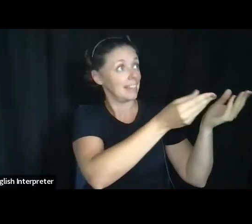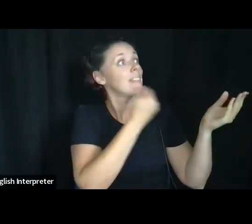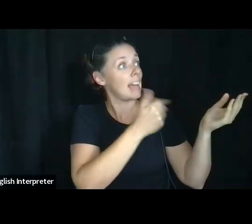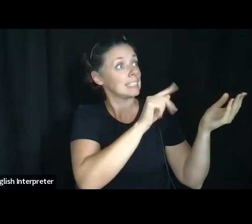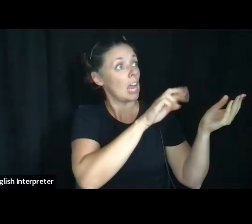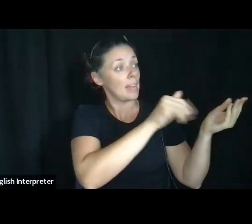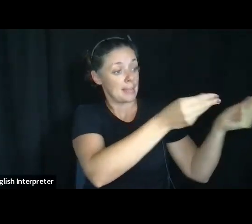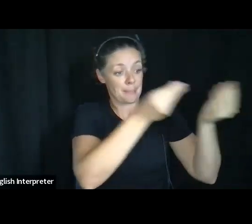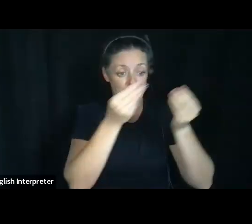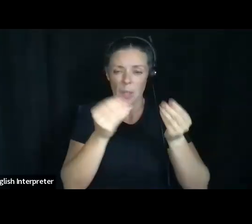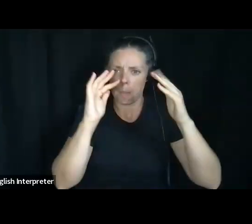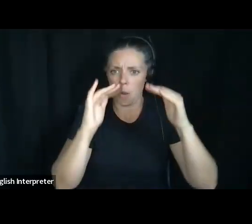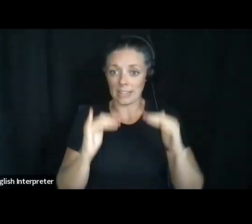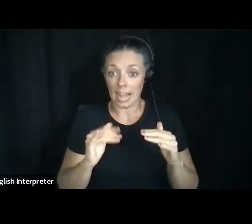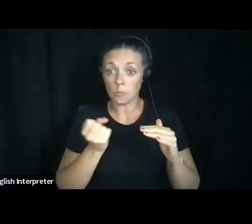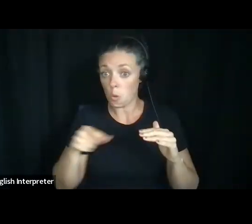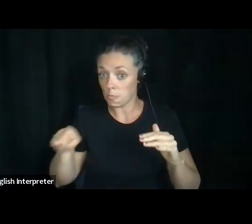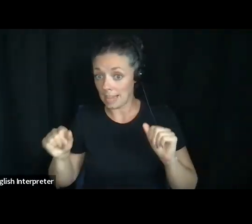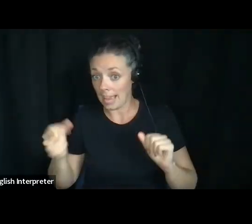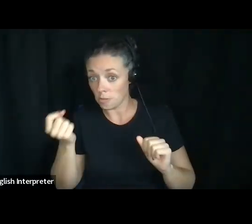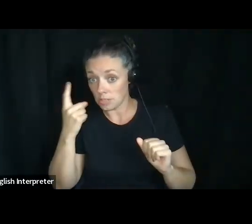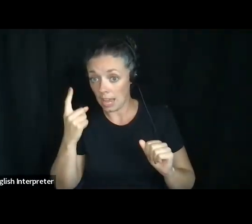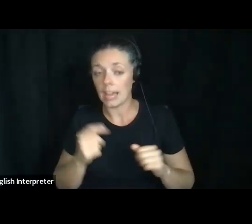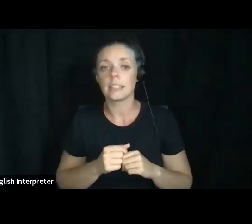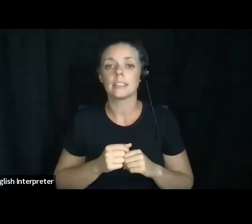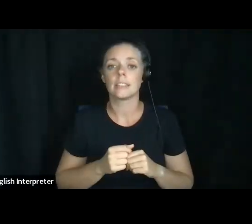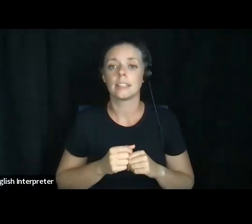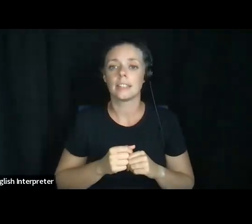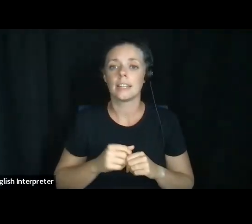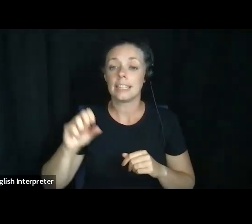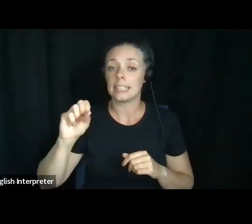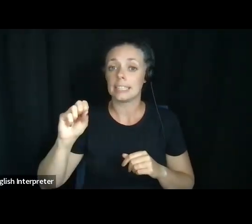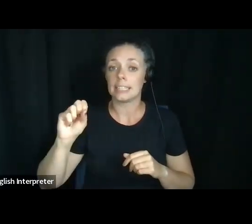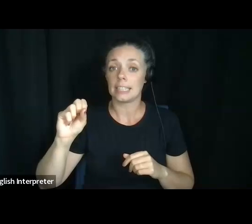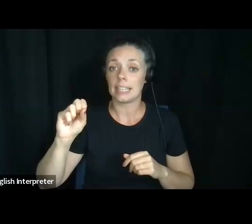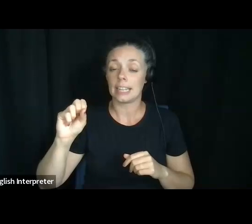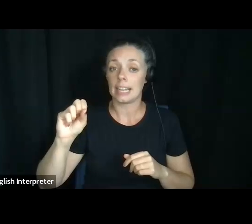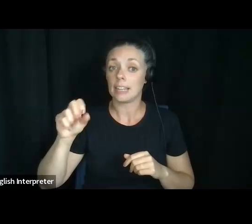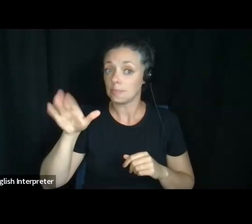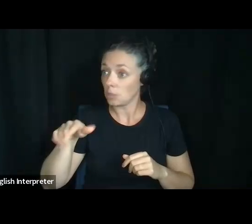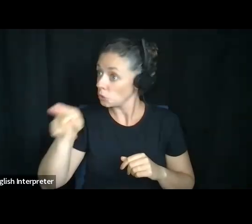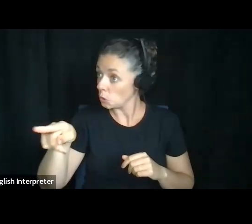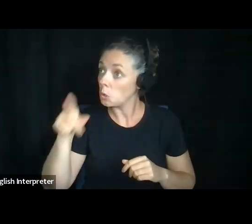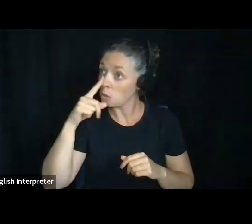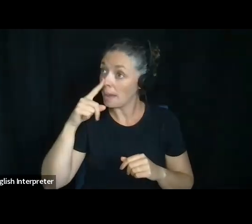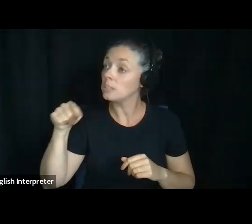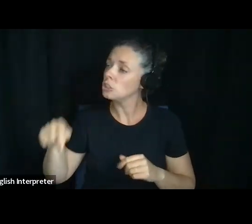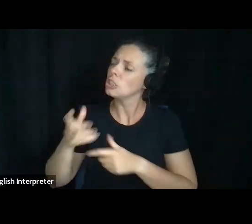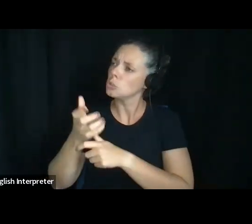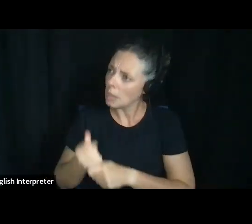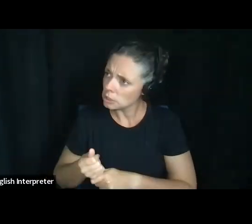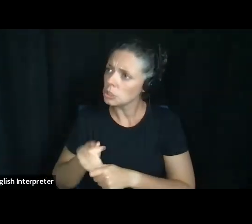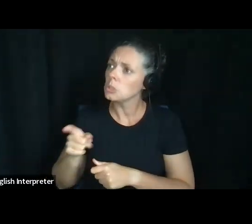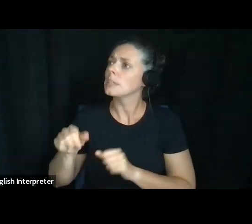And Sarah, Elena trusts you and she's comfortable talking to you. So when she has all this